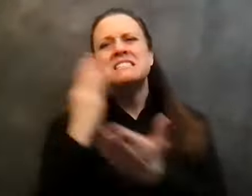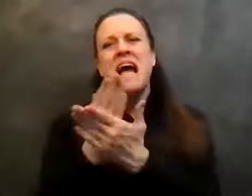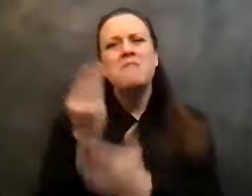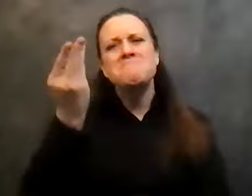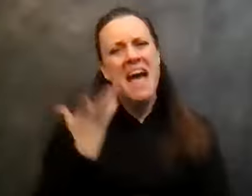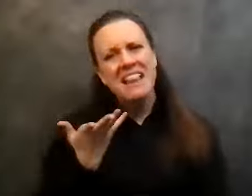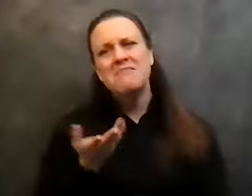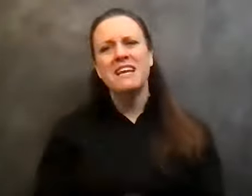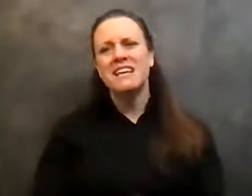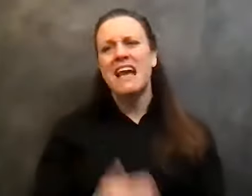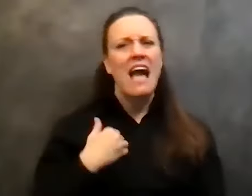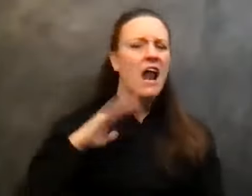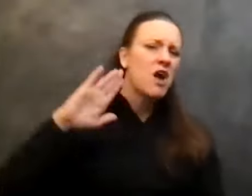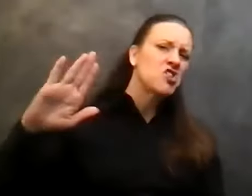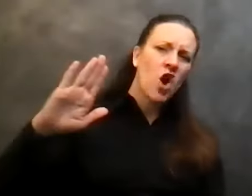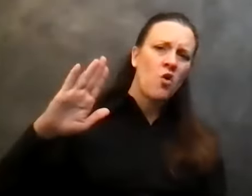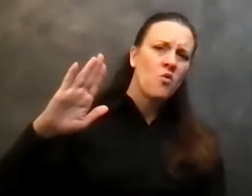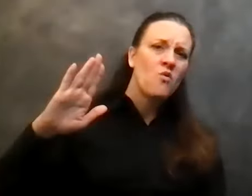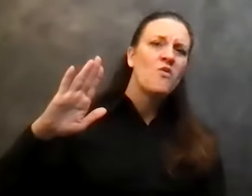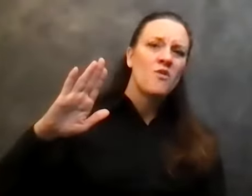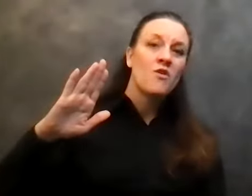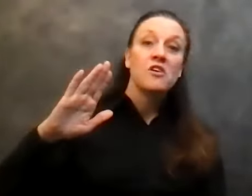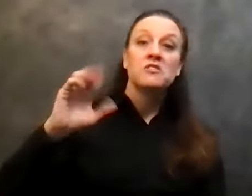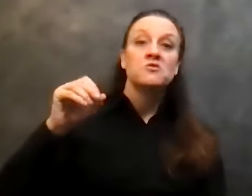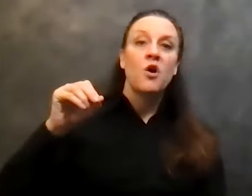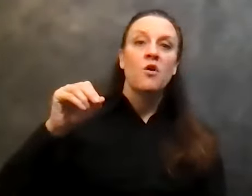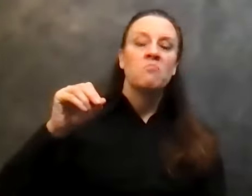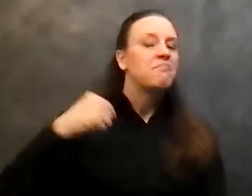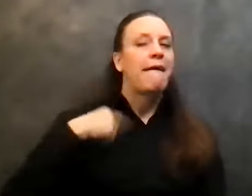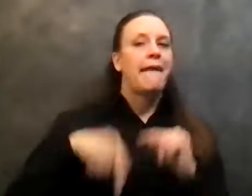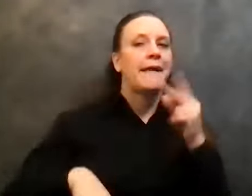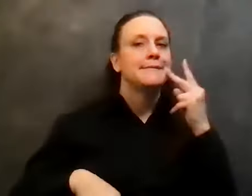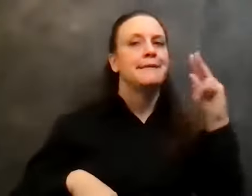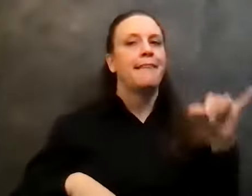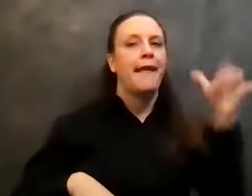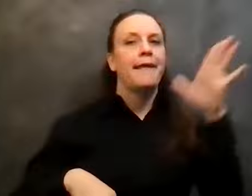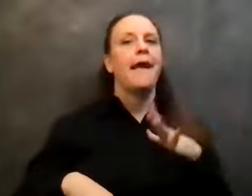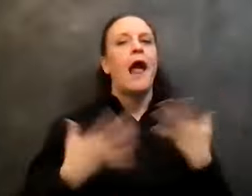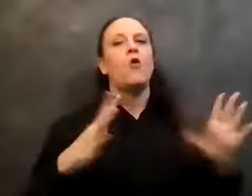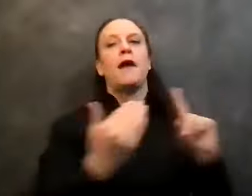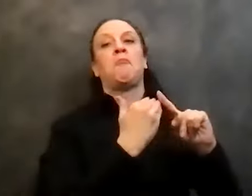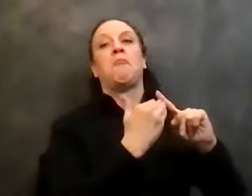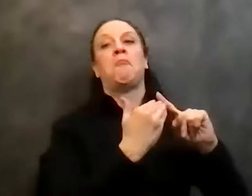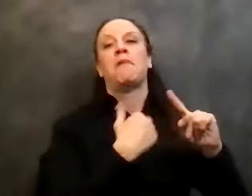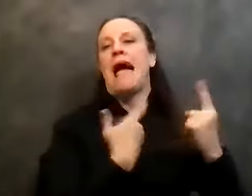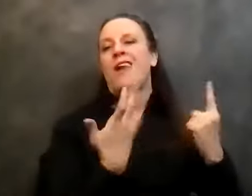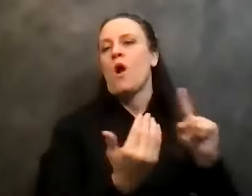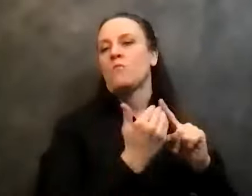And so you couldn't see that guy anymore. You know, I called up my boss one time in a